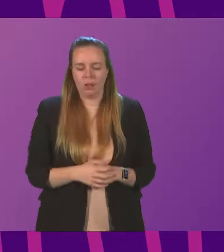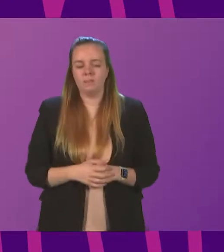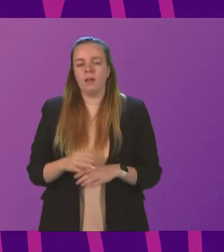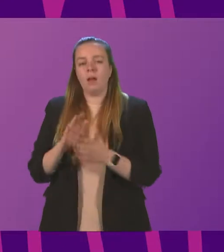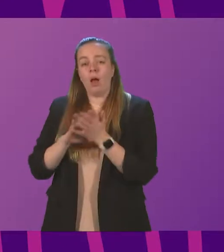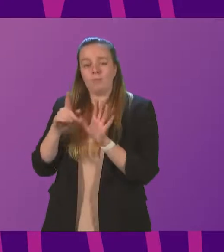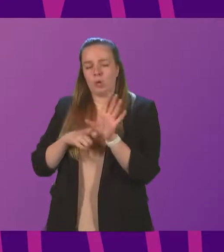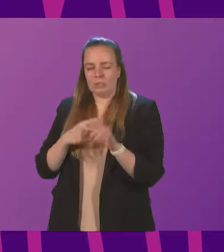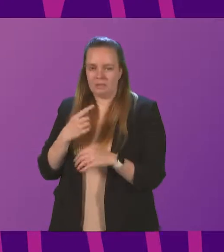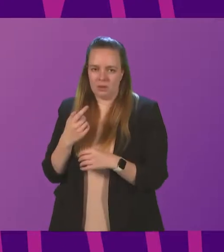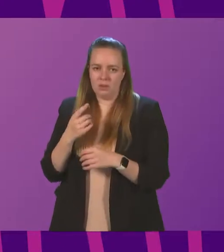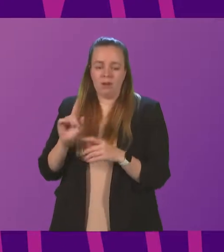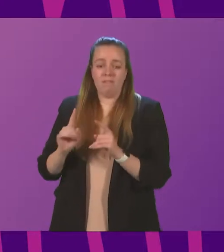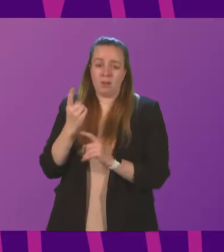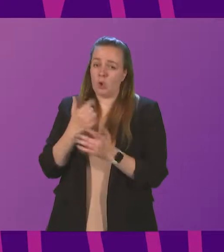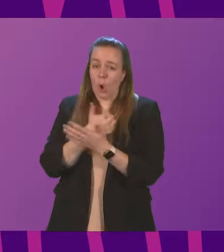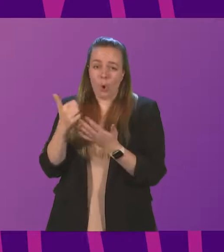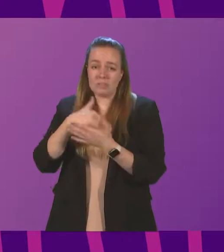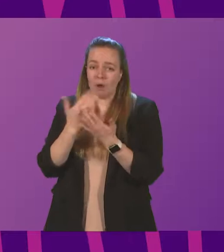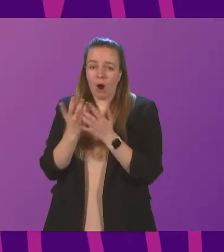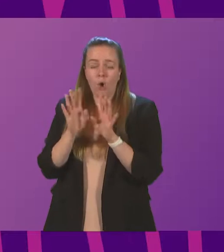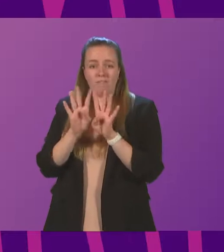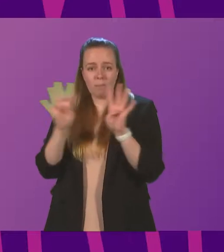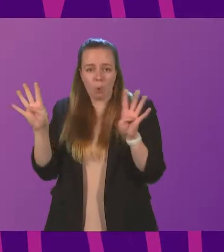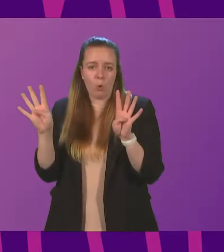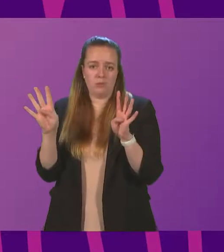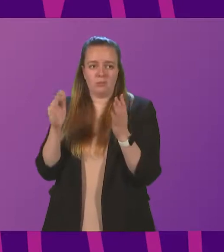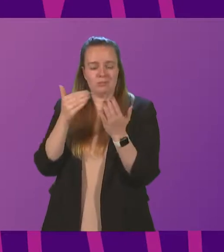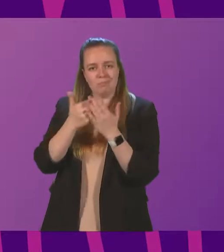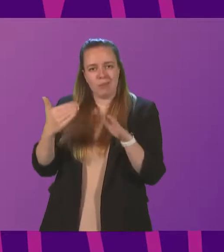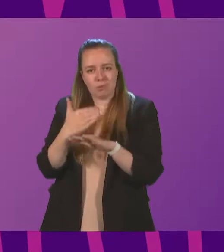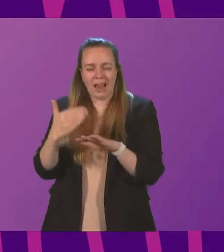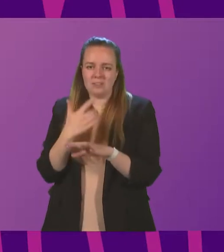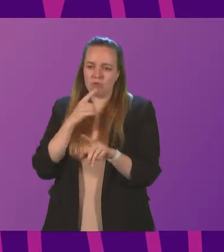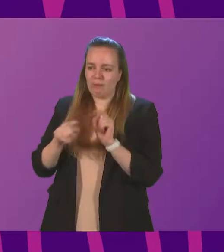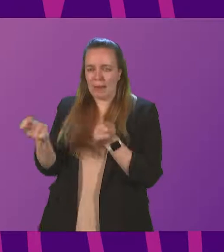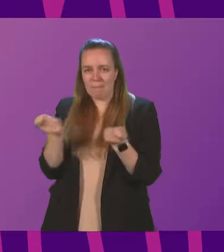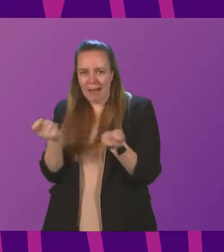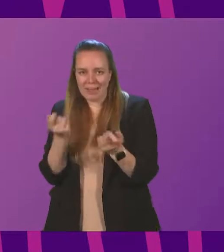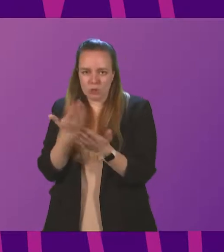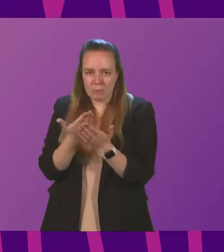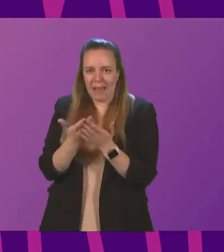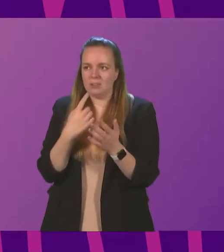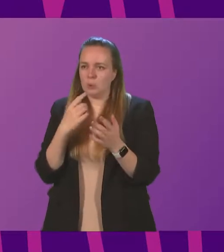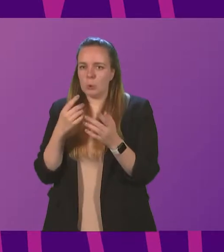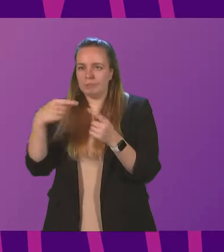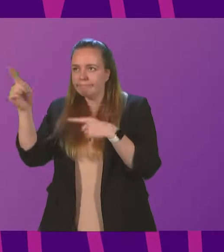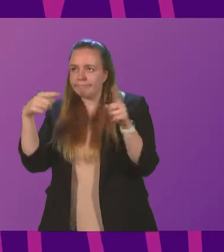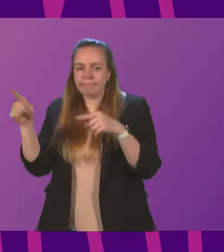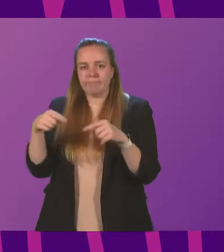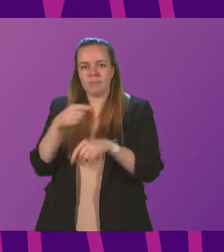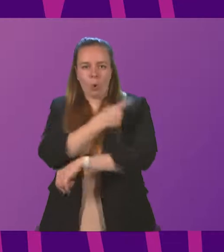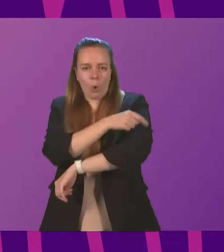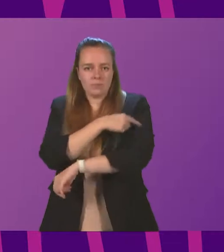has always been part of the Board's operational practice to work as a clinical network to manage demand by diverting patients between their hospitals where it is clinically